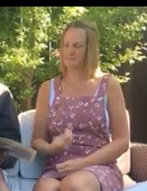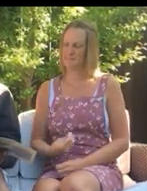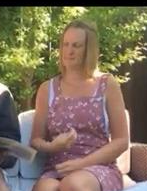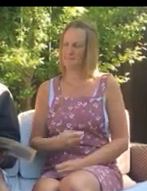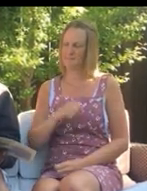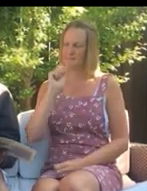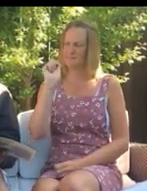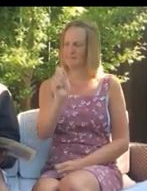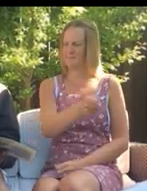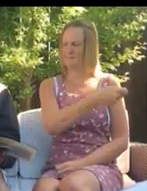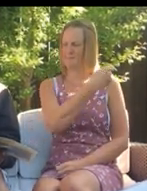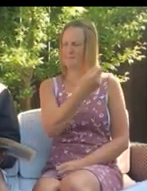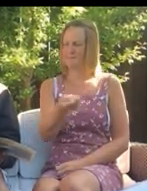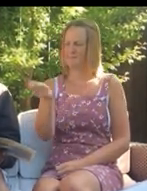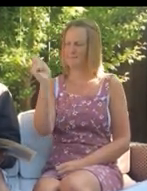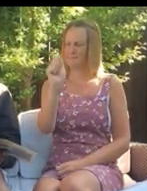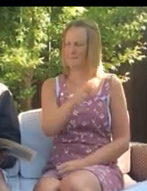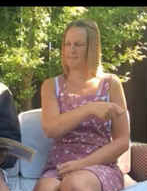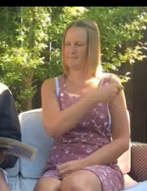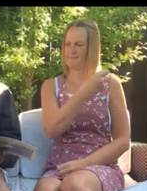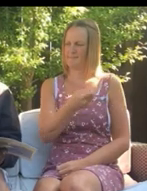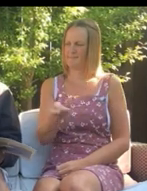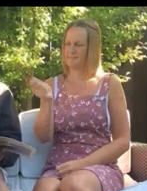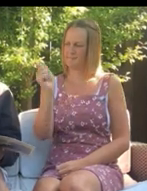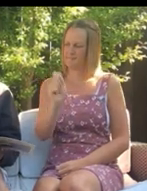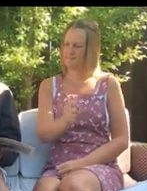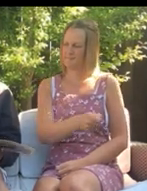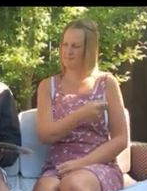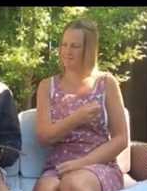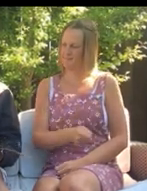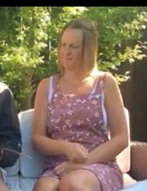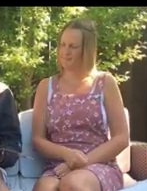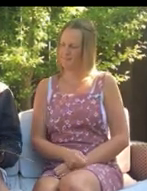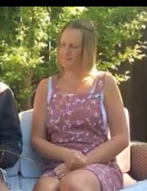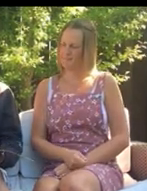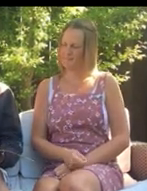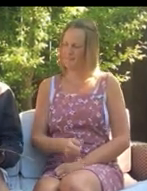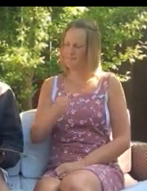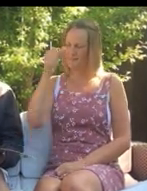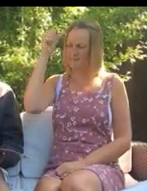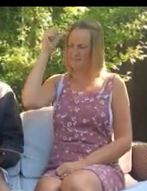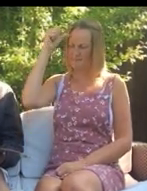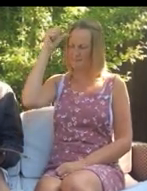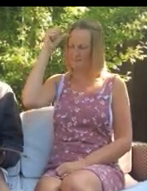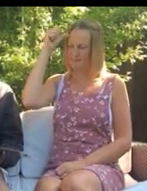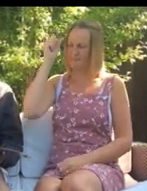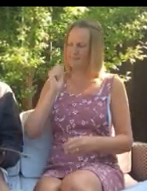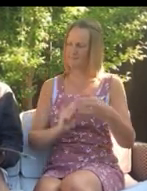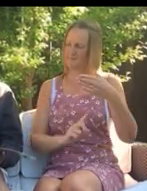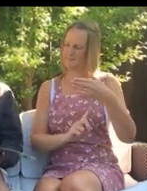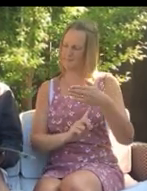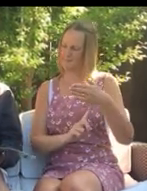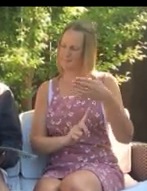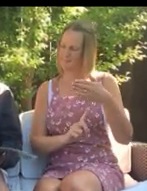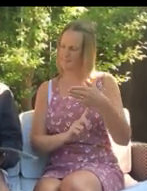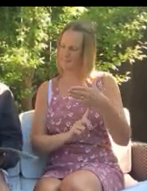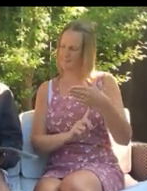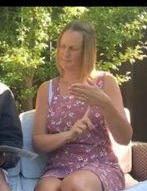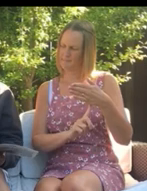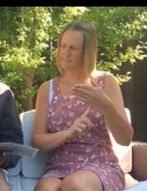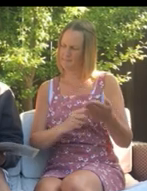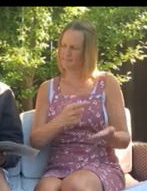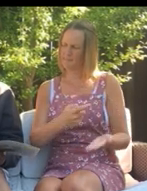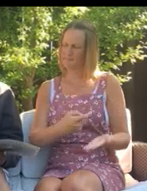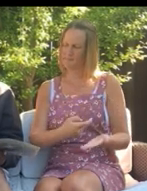smashing it. His sword is flashing with the blows. They know we're here, says Timmy Ted.